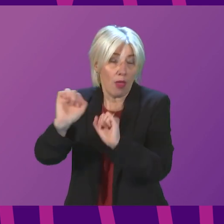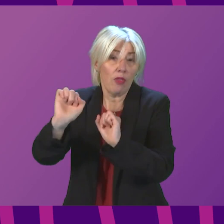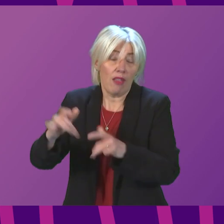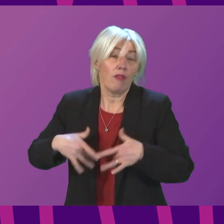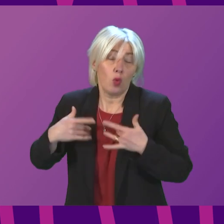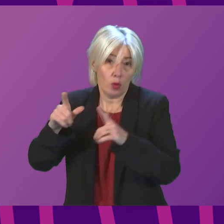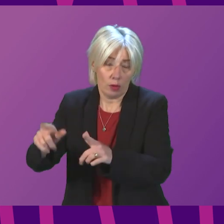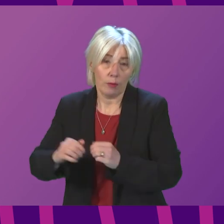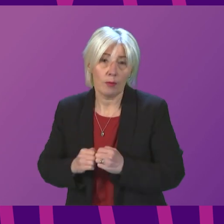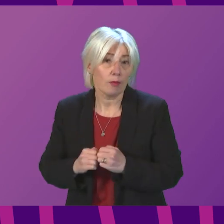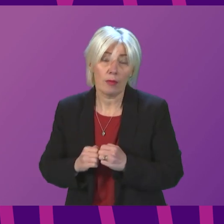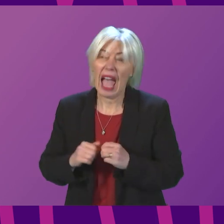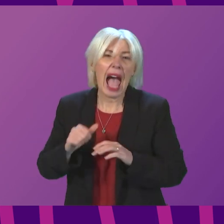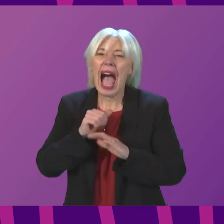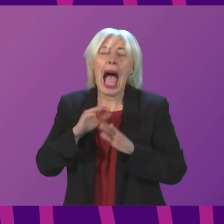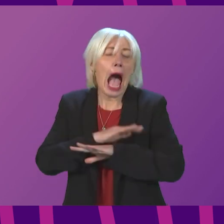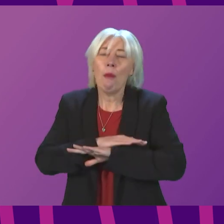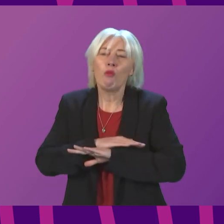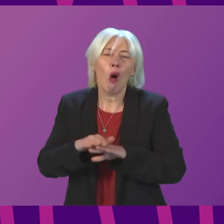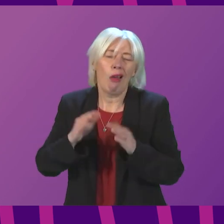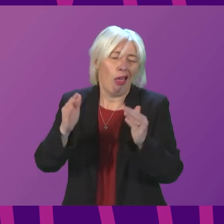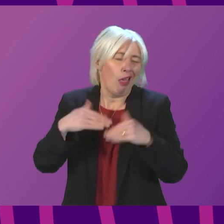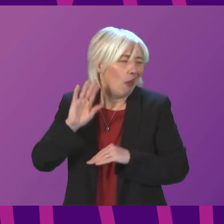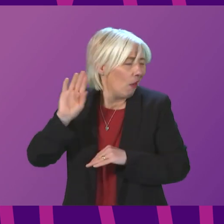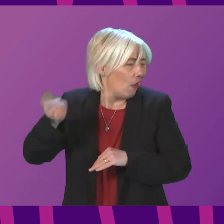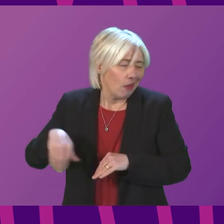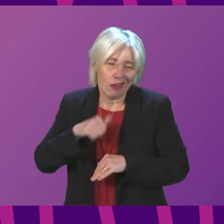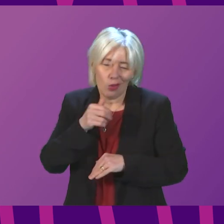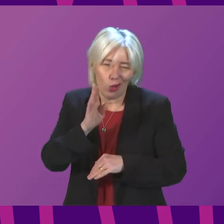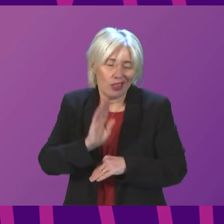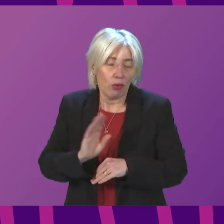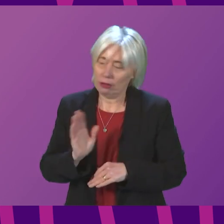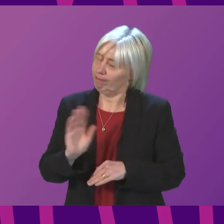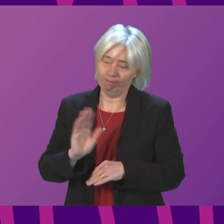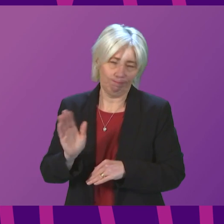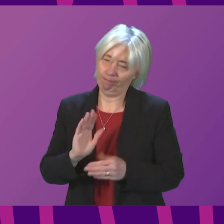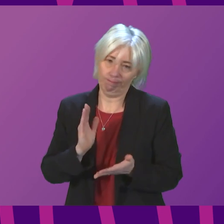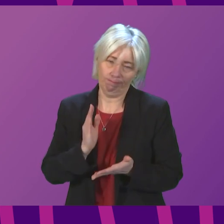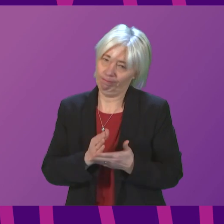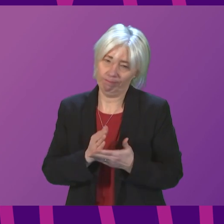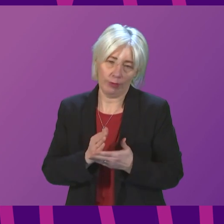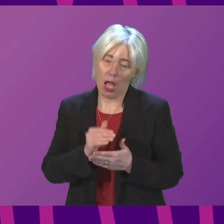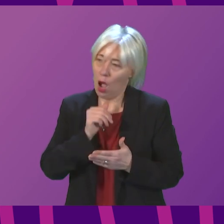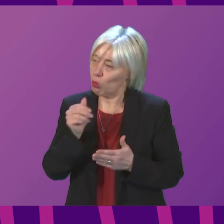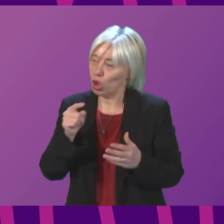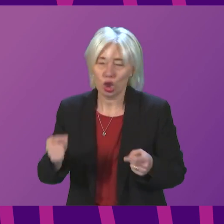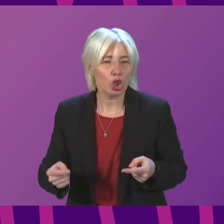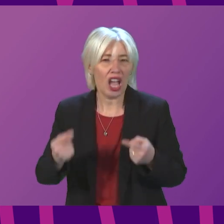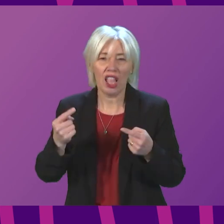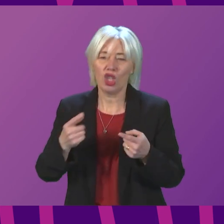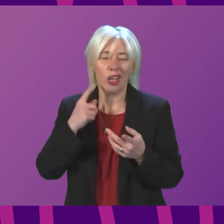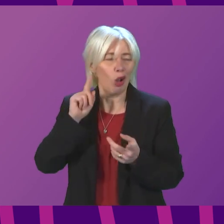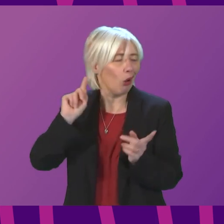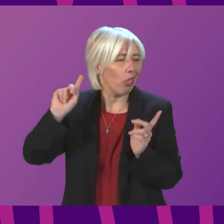at all underplay the seriousness of this, nor do I deny or challenge in any way how